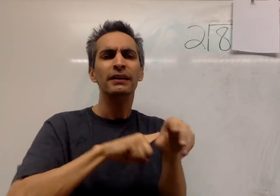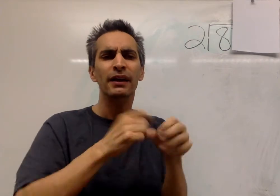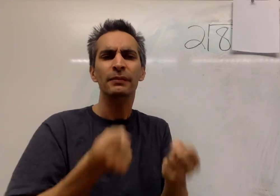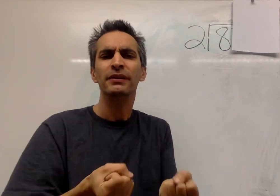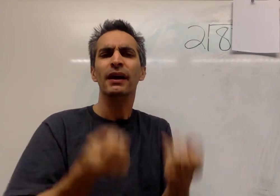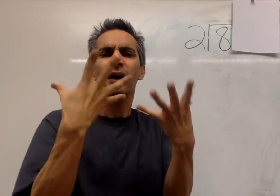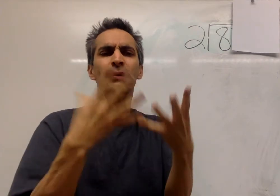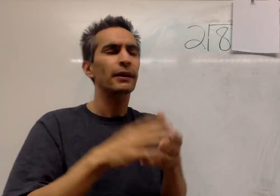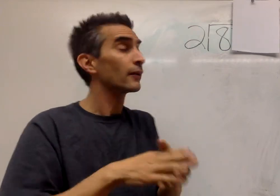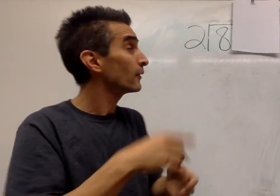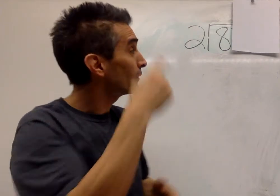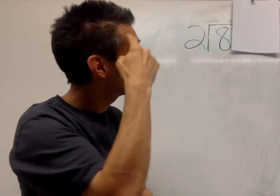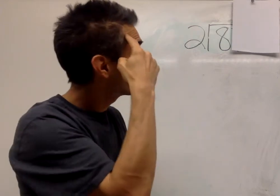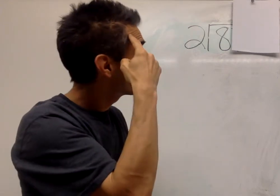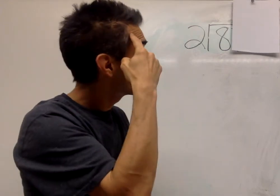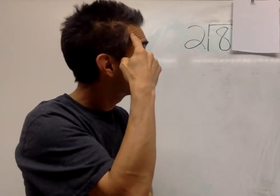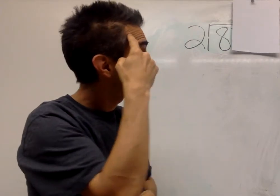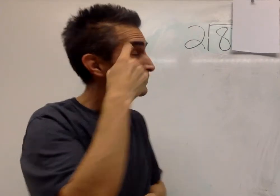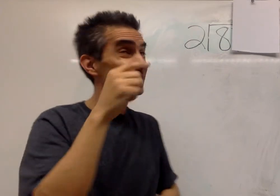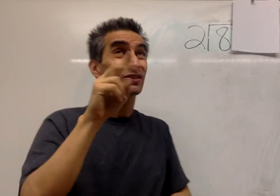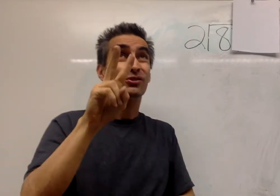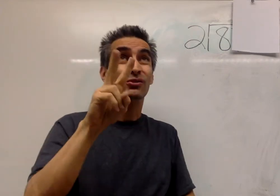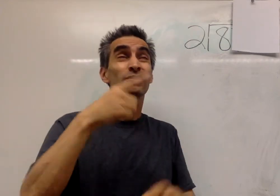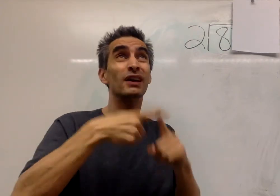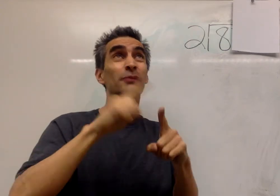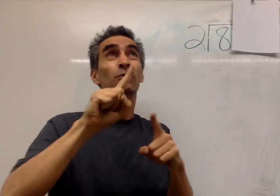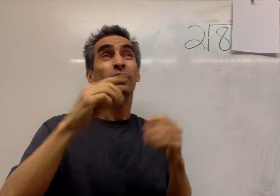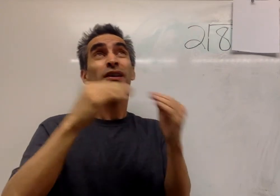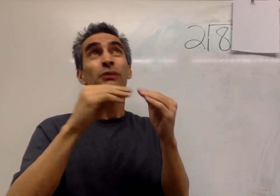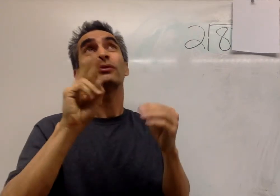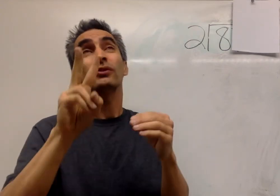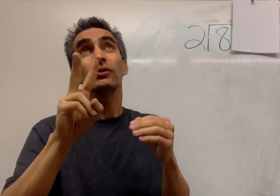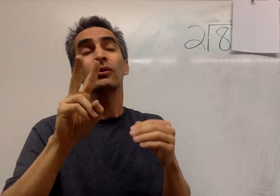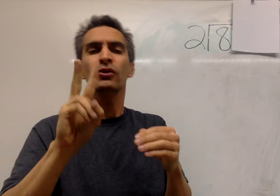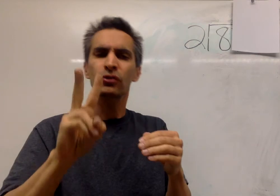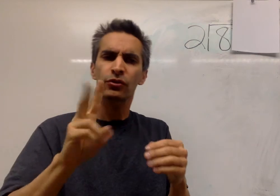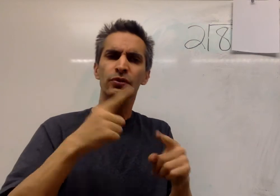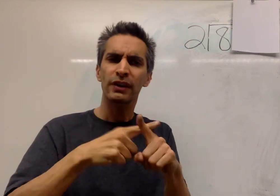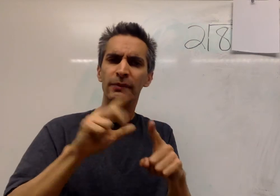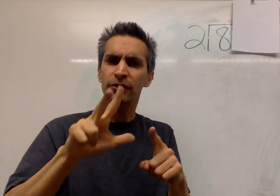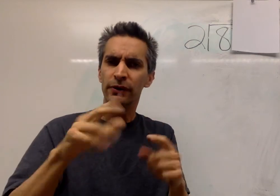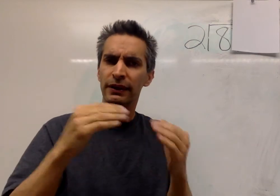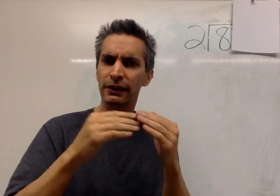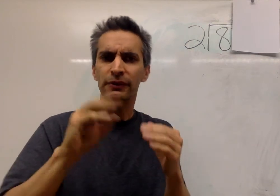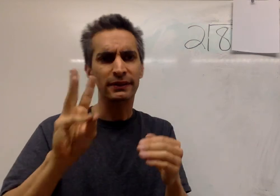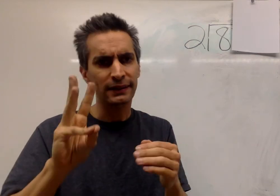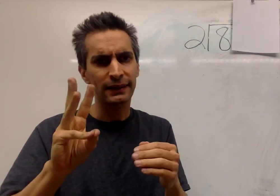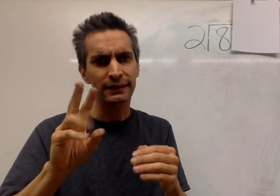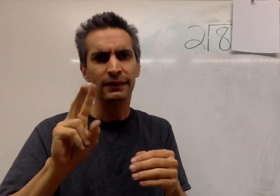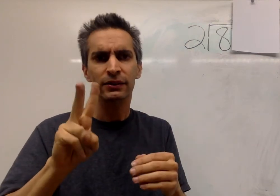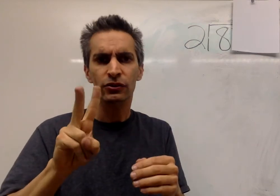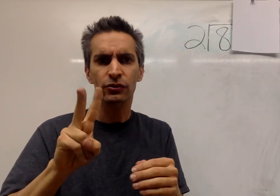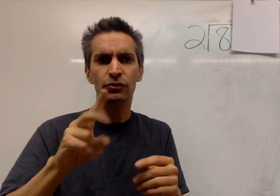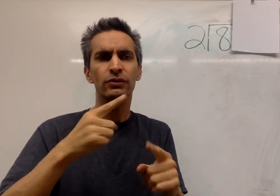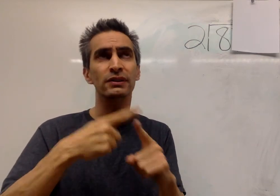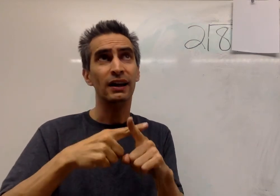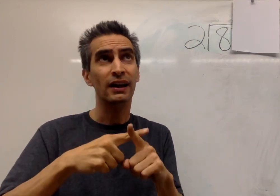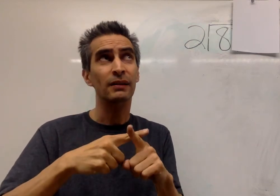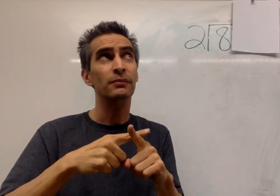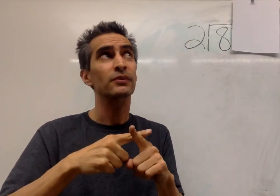Well, you want to ask yourself, two goes into eight how many times? So let's think. Two times one equals two. And two times three equals six. And two